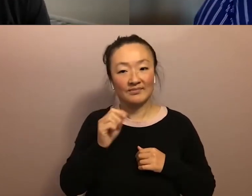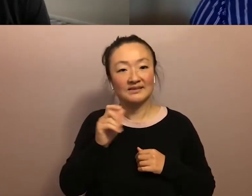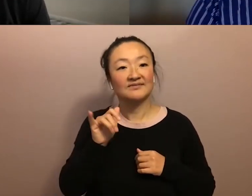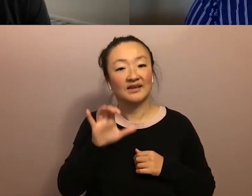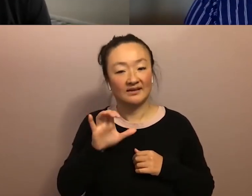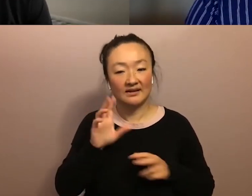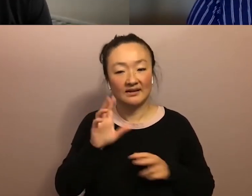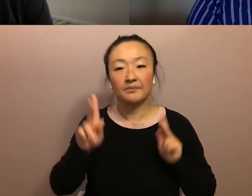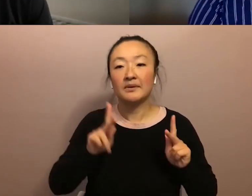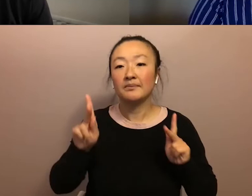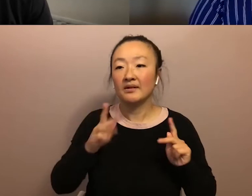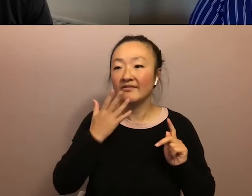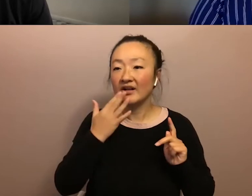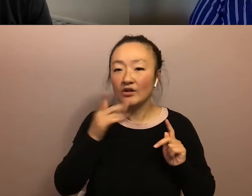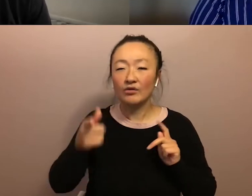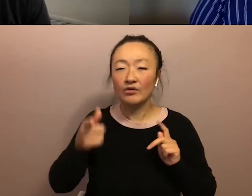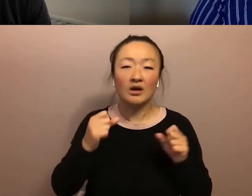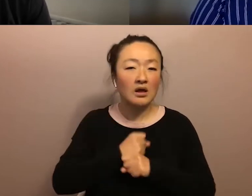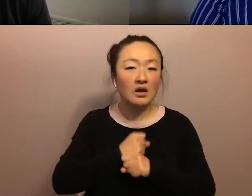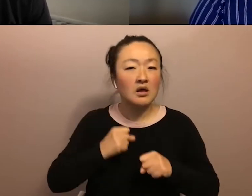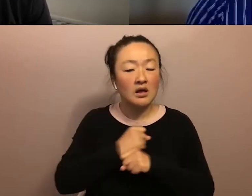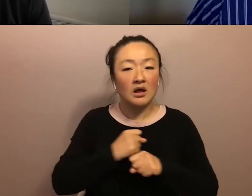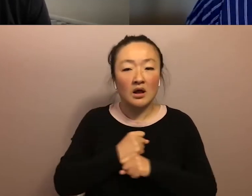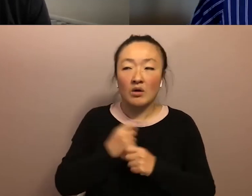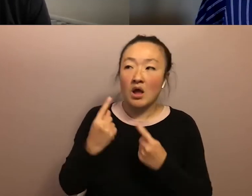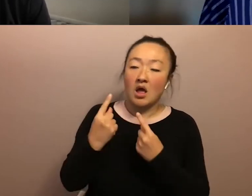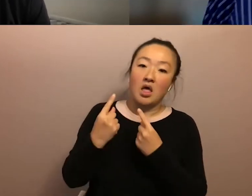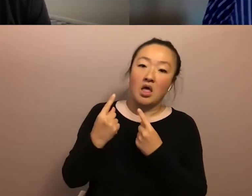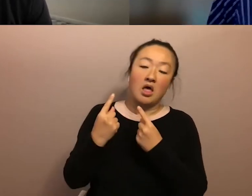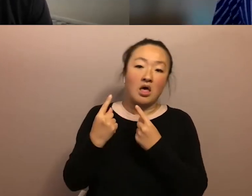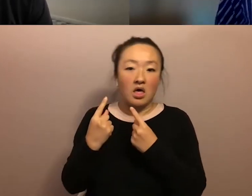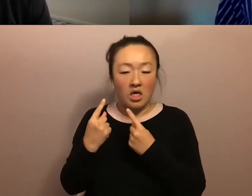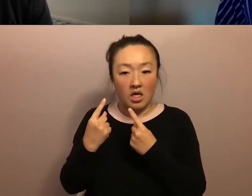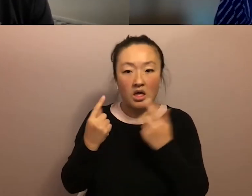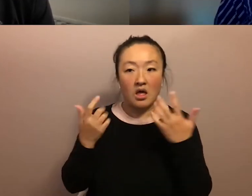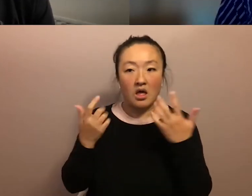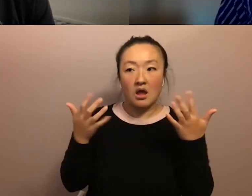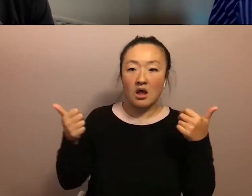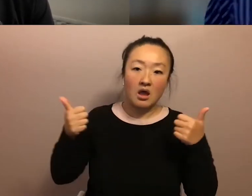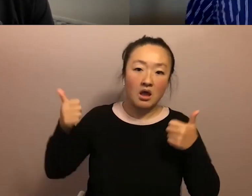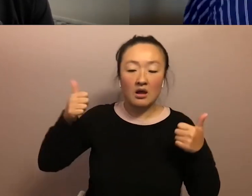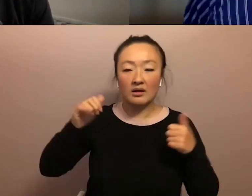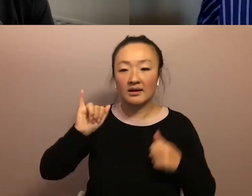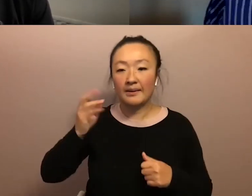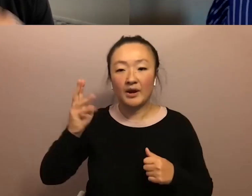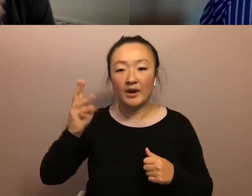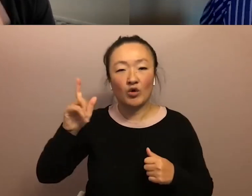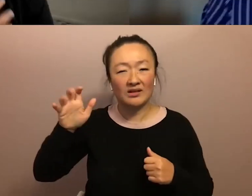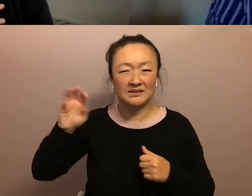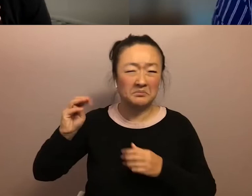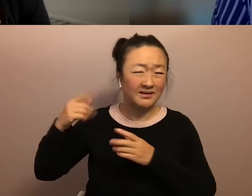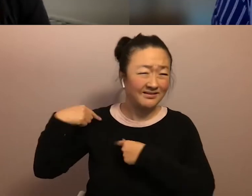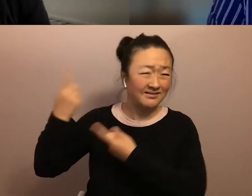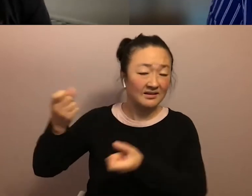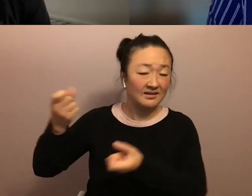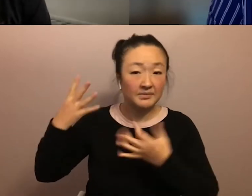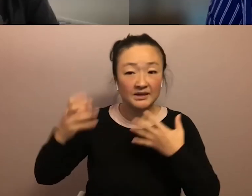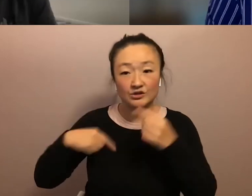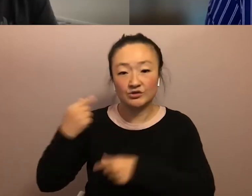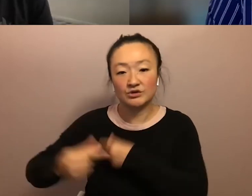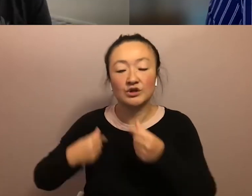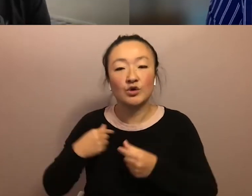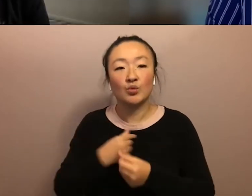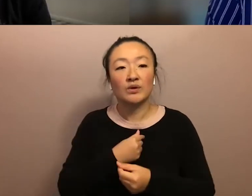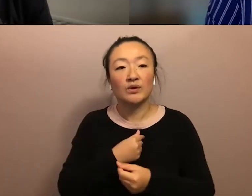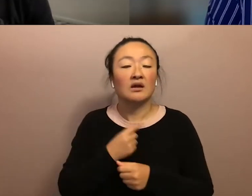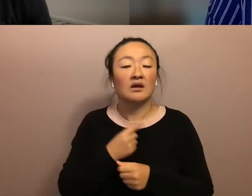people of color who have been fighting under the weight of imperialism for, for generations. And I feel like we've always had to do